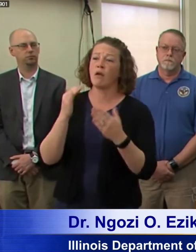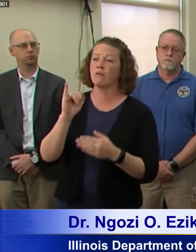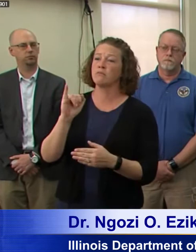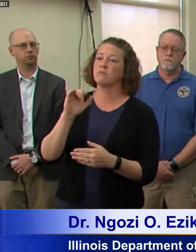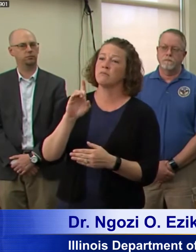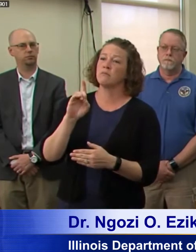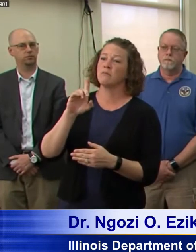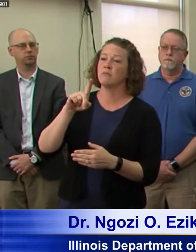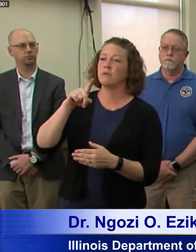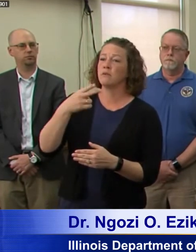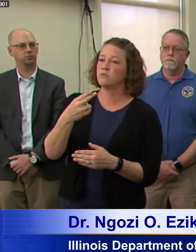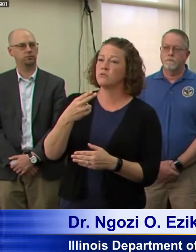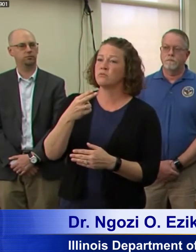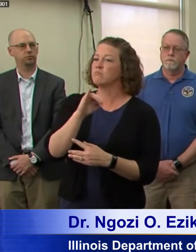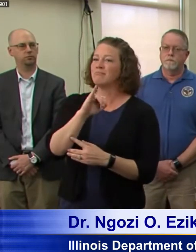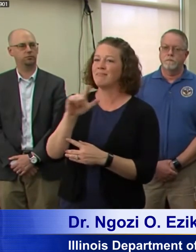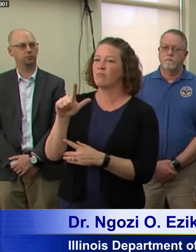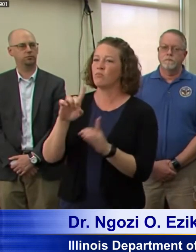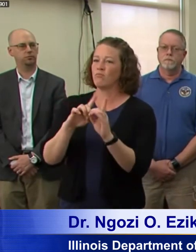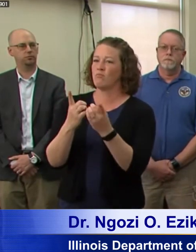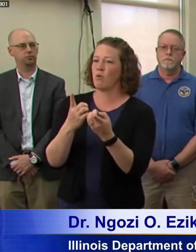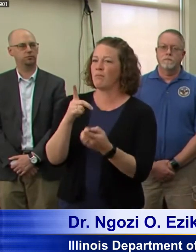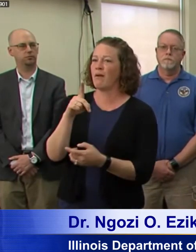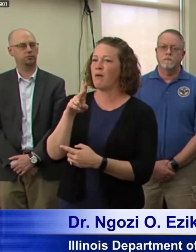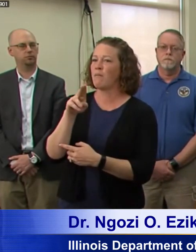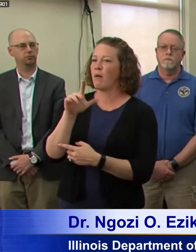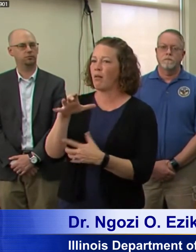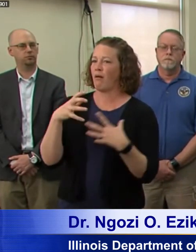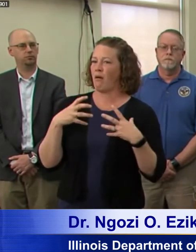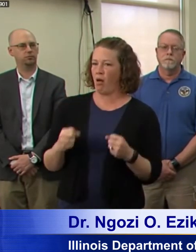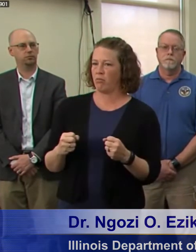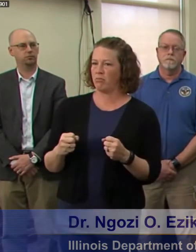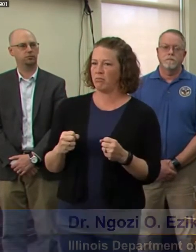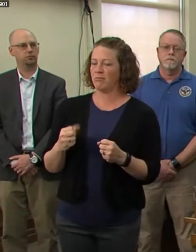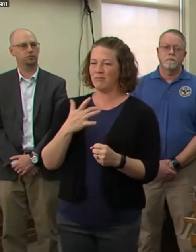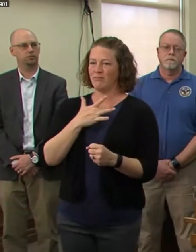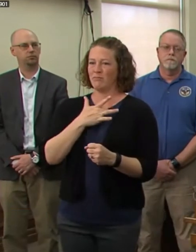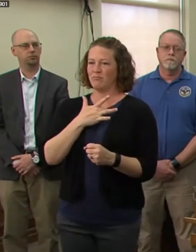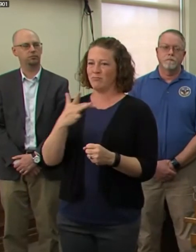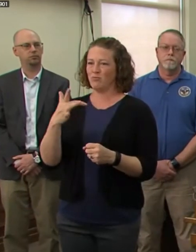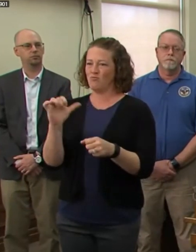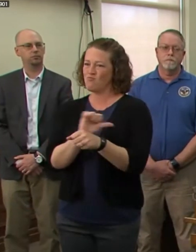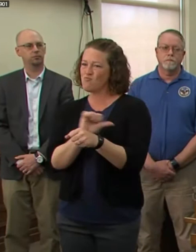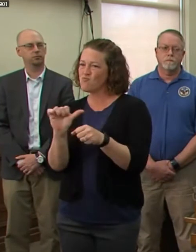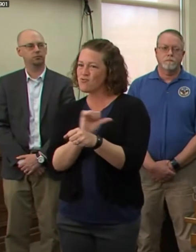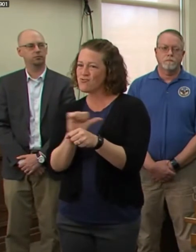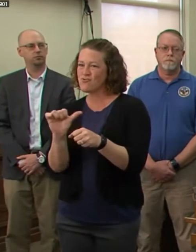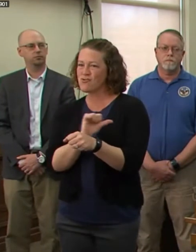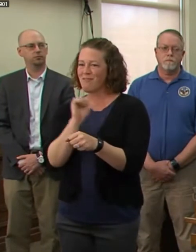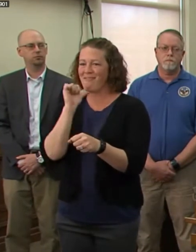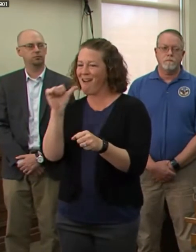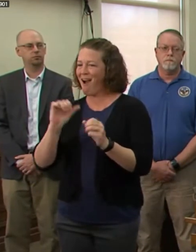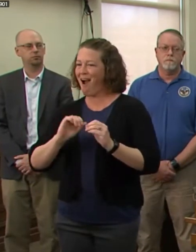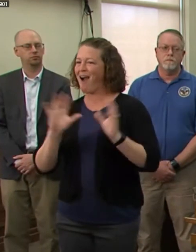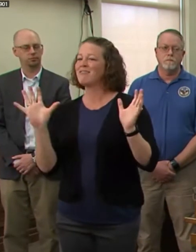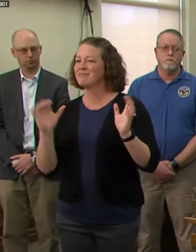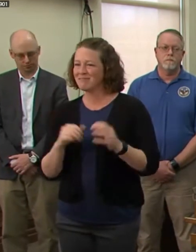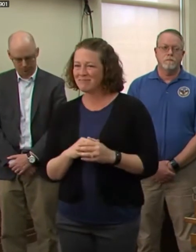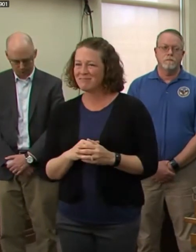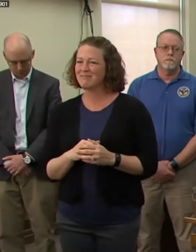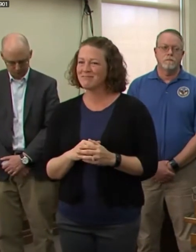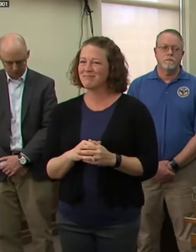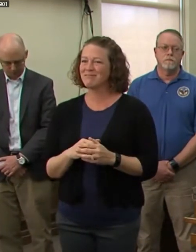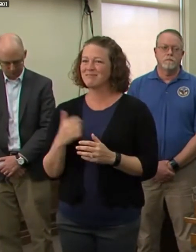Illinois Department of Public Health. We usually work behind the scenes, right? We are looking out,